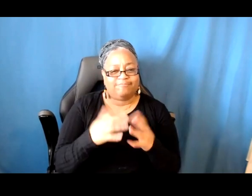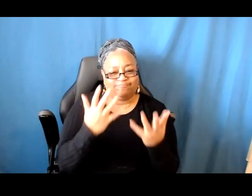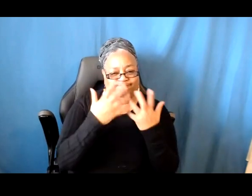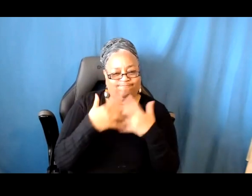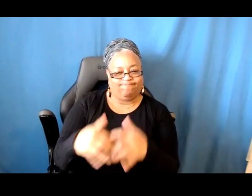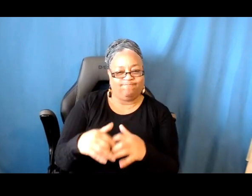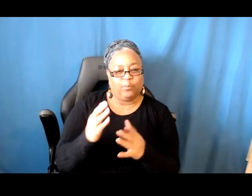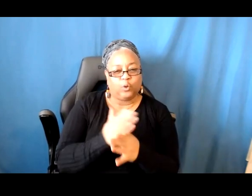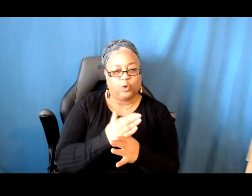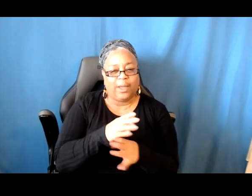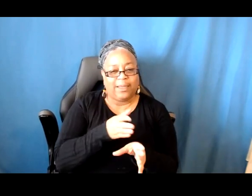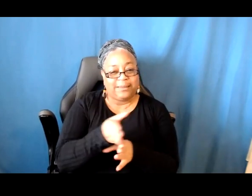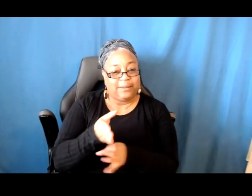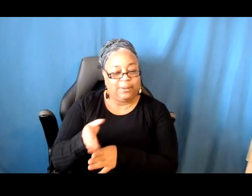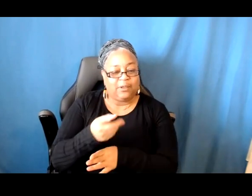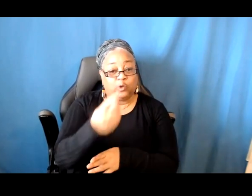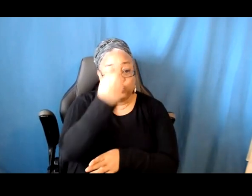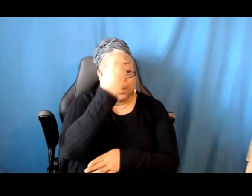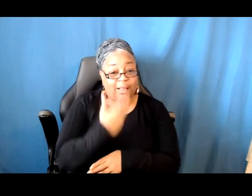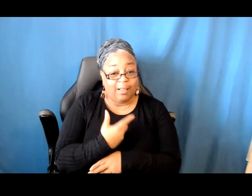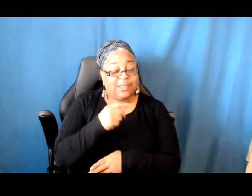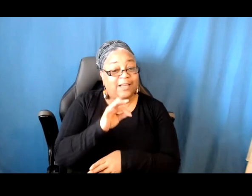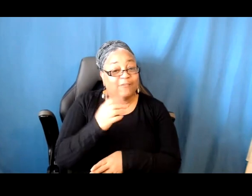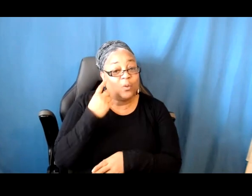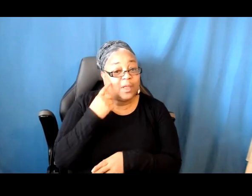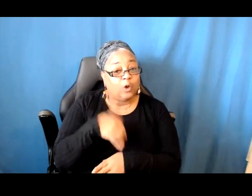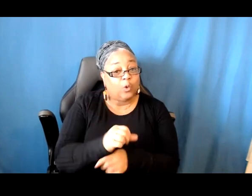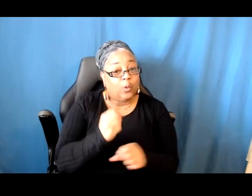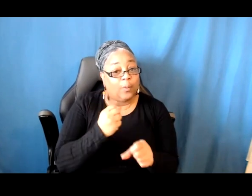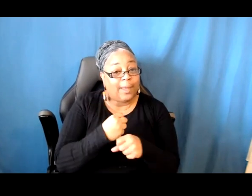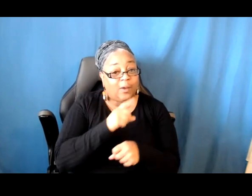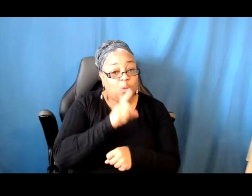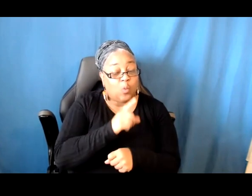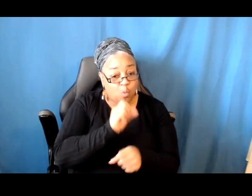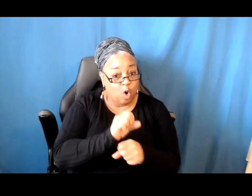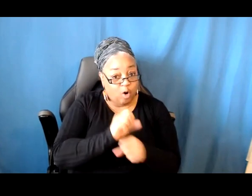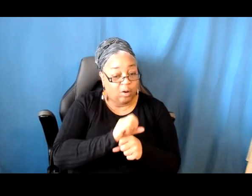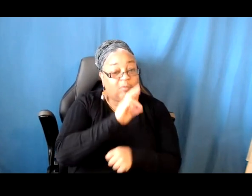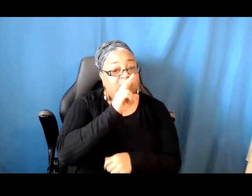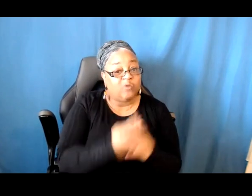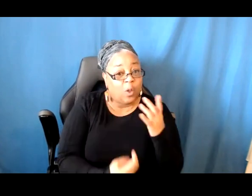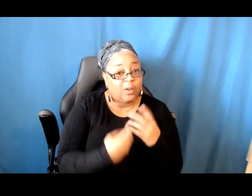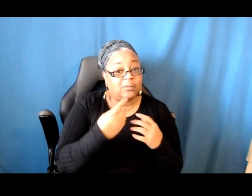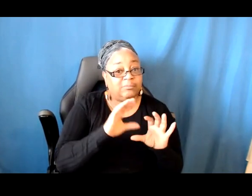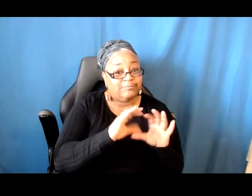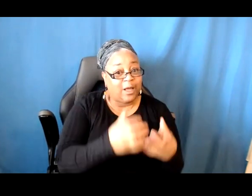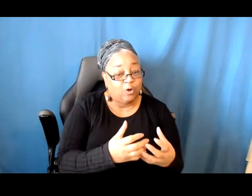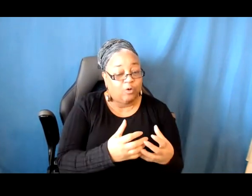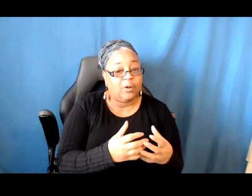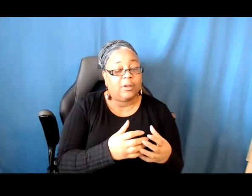it's up for you to tell us if you think you're making work that you're fall within the category of performing arts technology literature